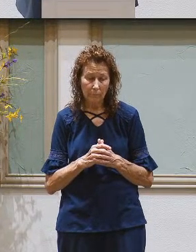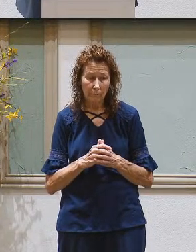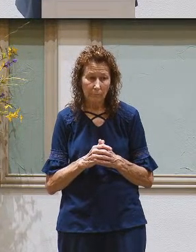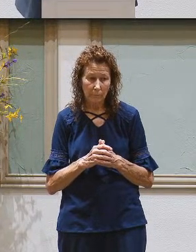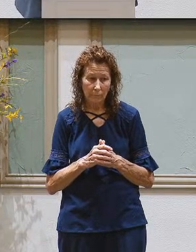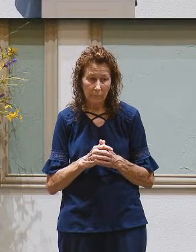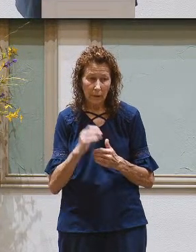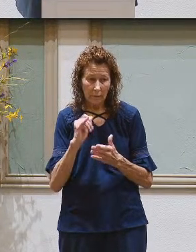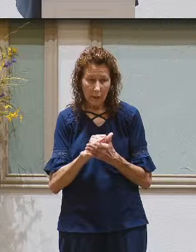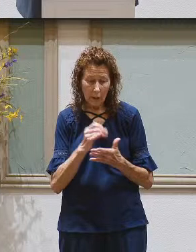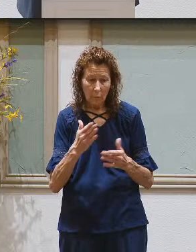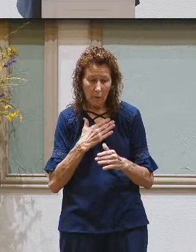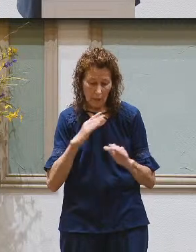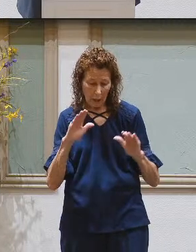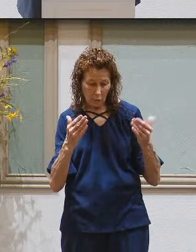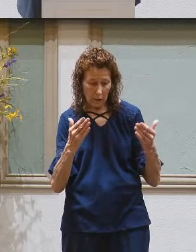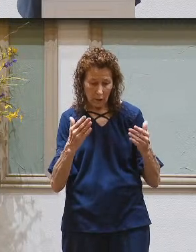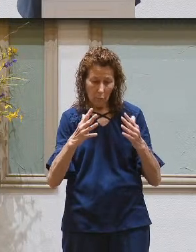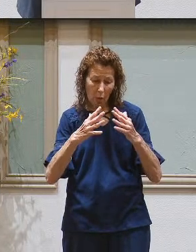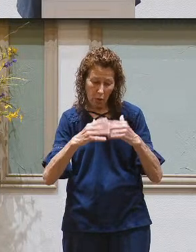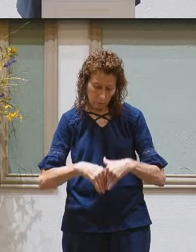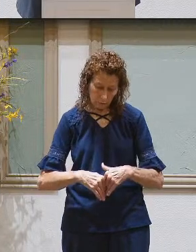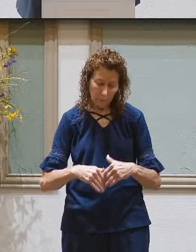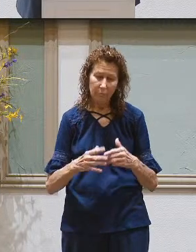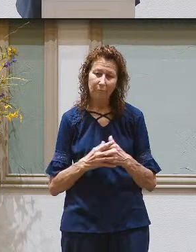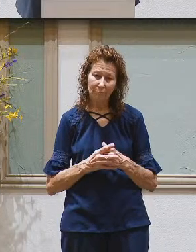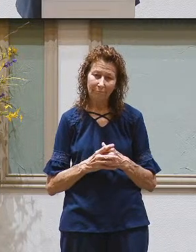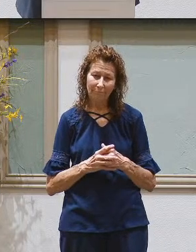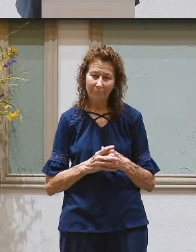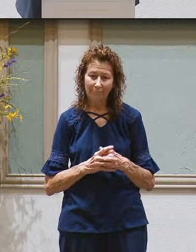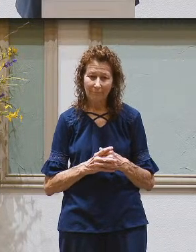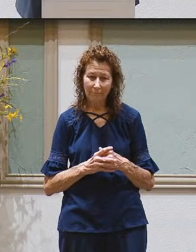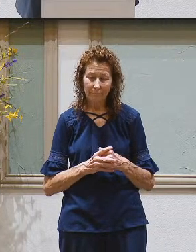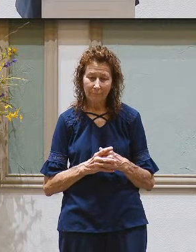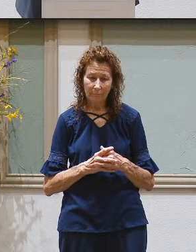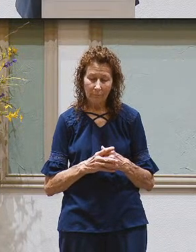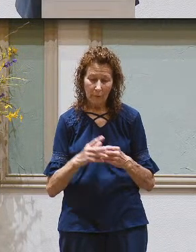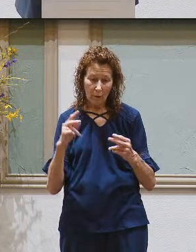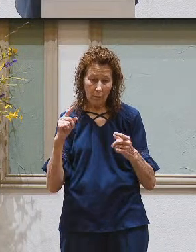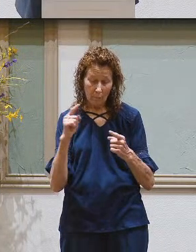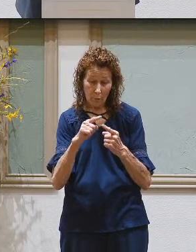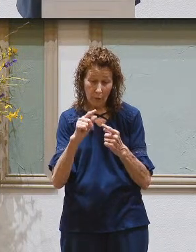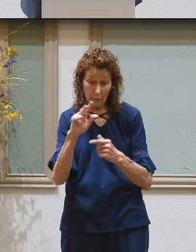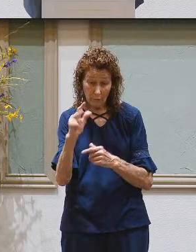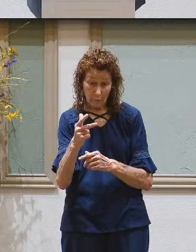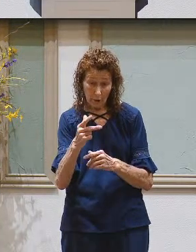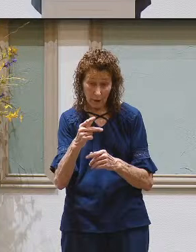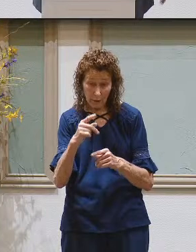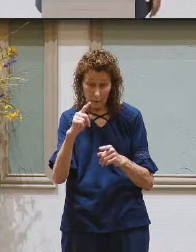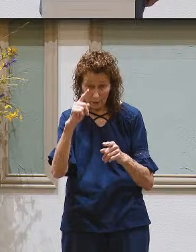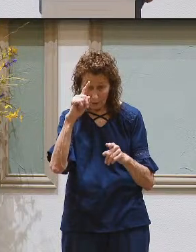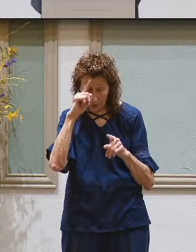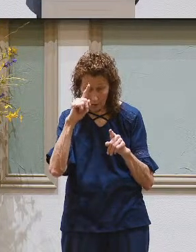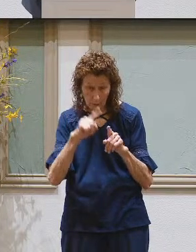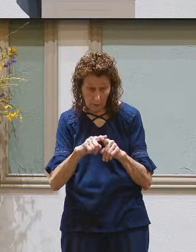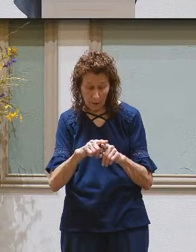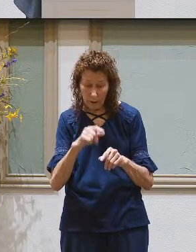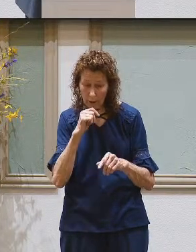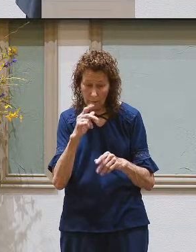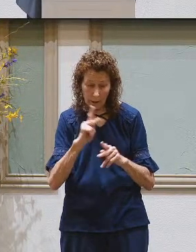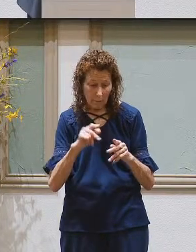And that's where my comparison breaks down because point number three like Joseph's brothers people don't need